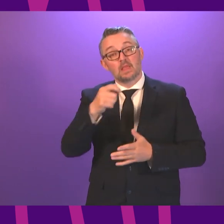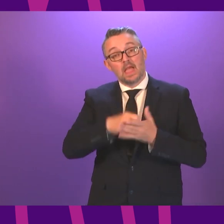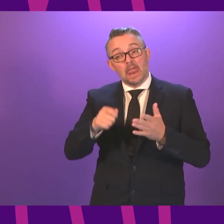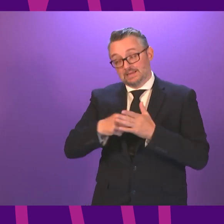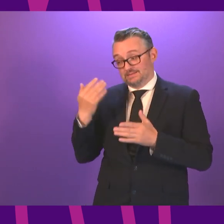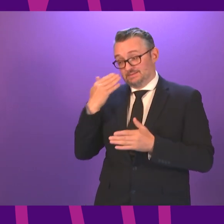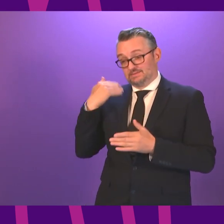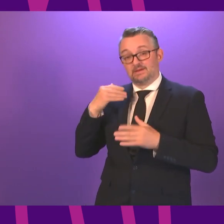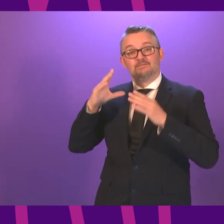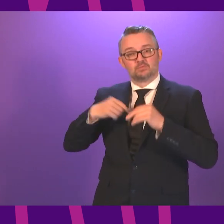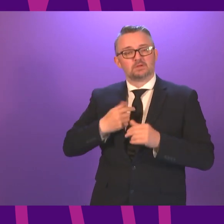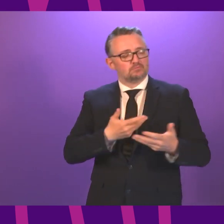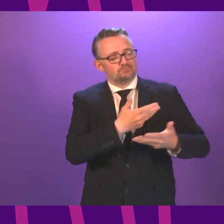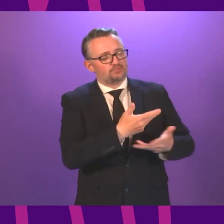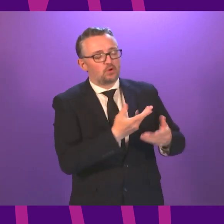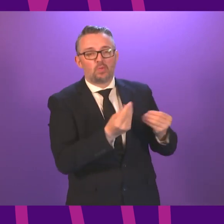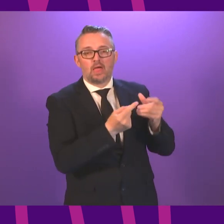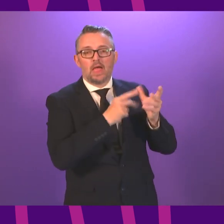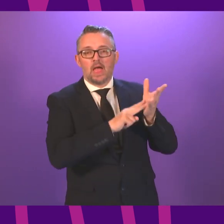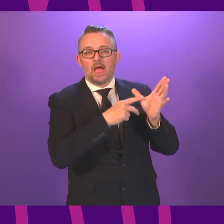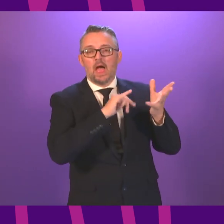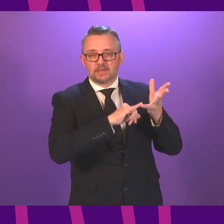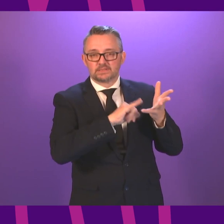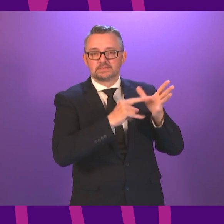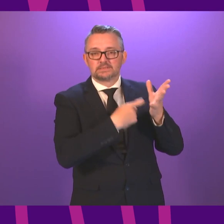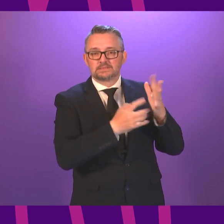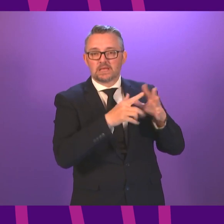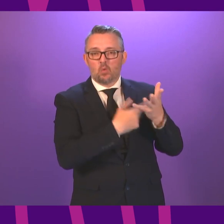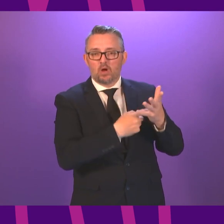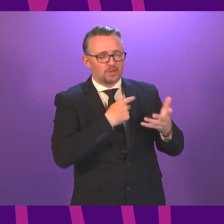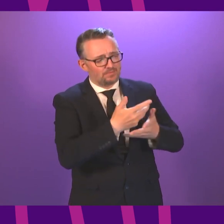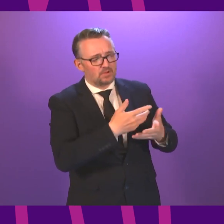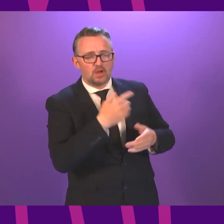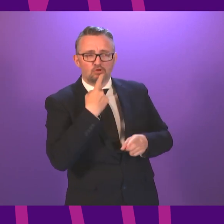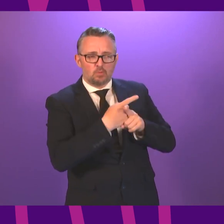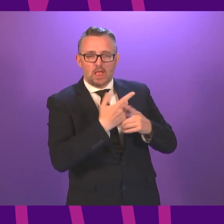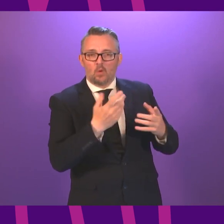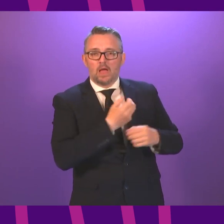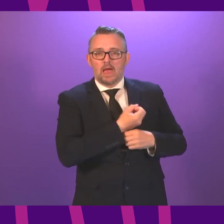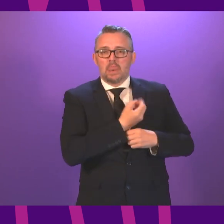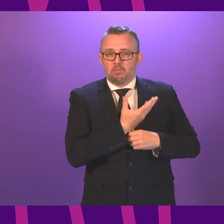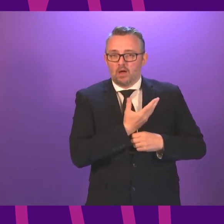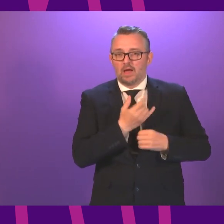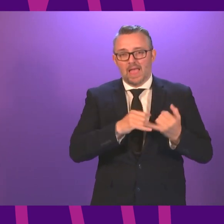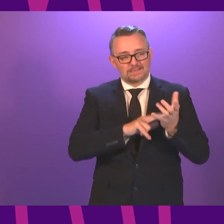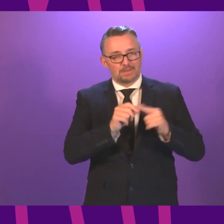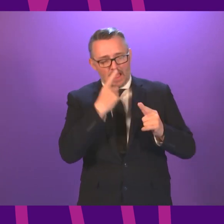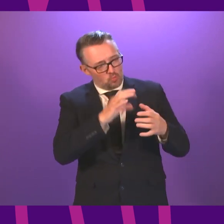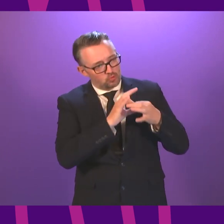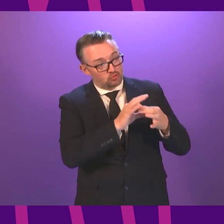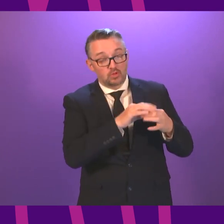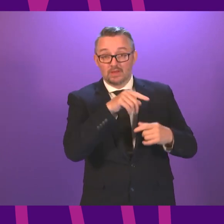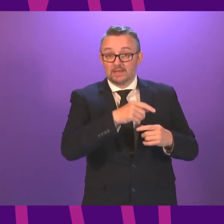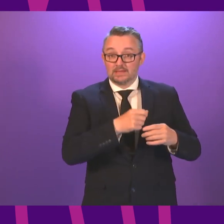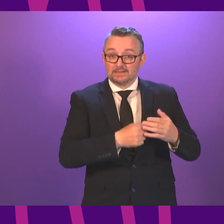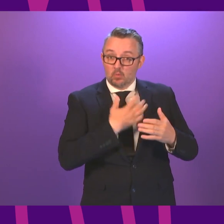met with Anas Sarwar to discuss areas where the SNP and Labour may work together. I am keen to develop these